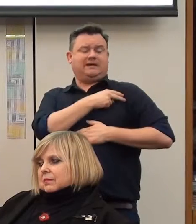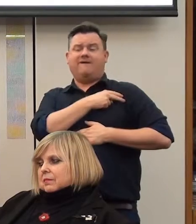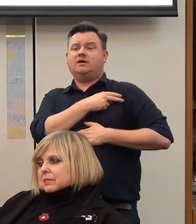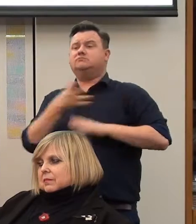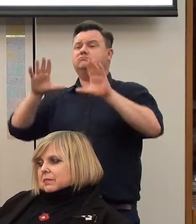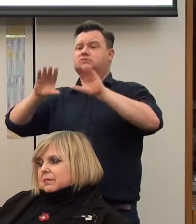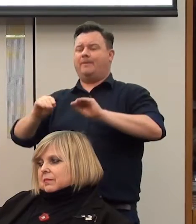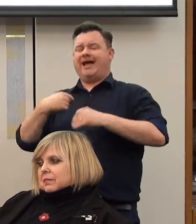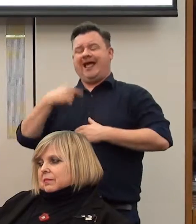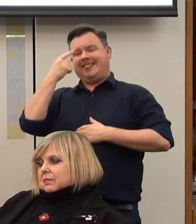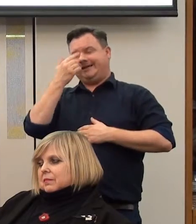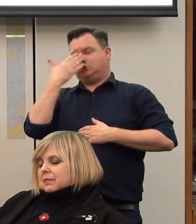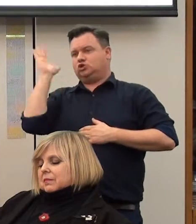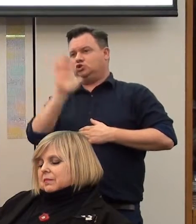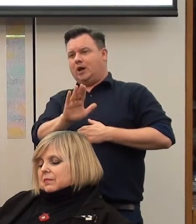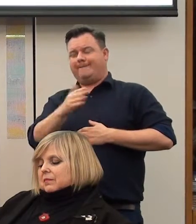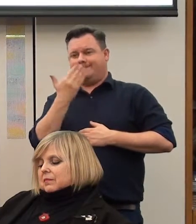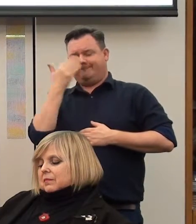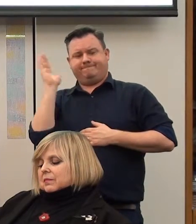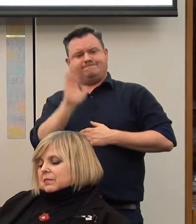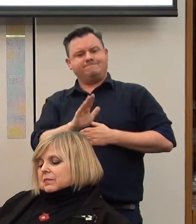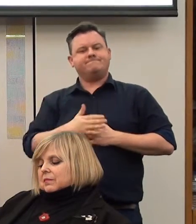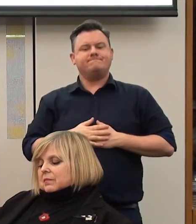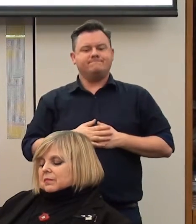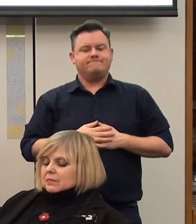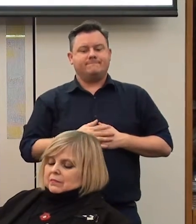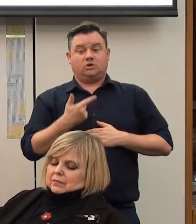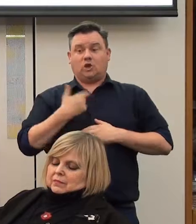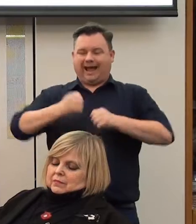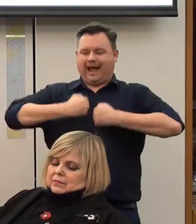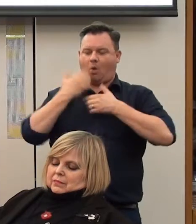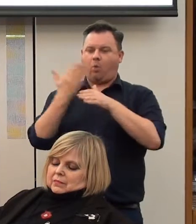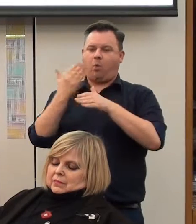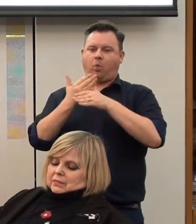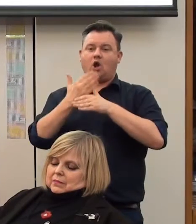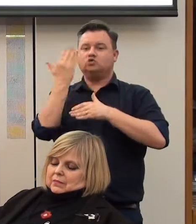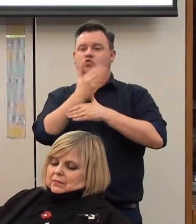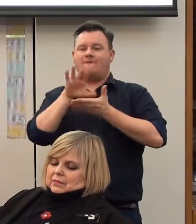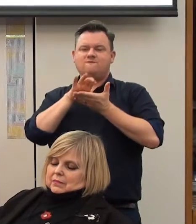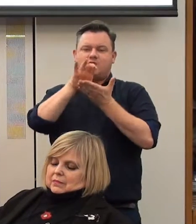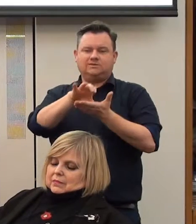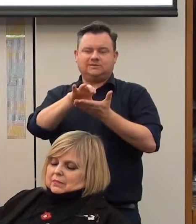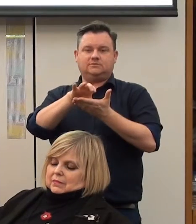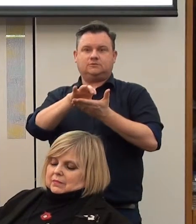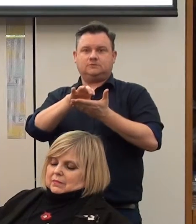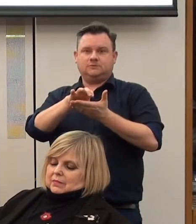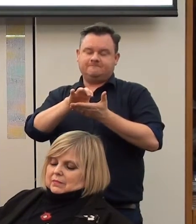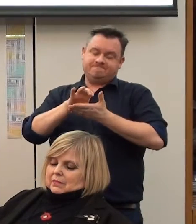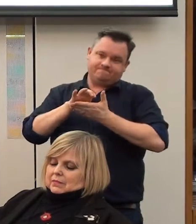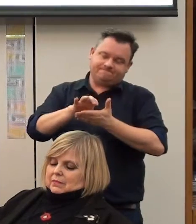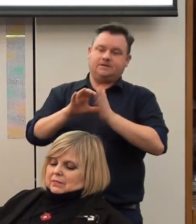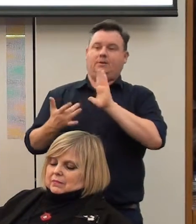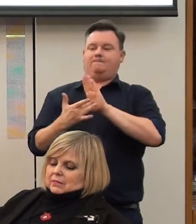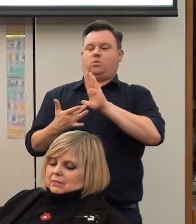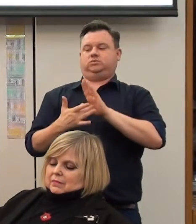think that that is shameful. It's an absolute disgrace. So the work we're doing pushing school funding is very important,